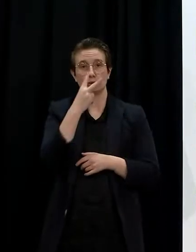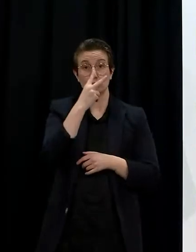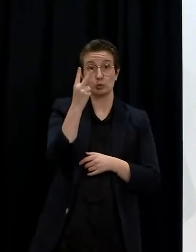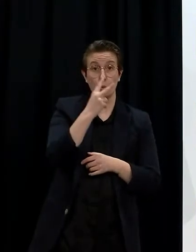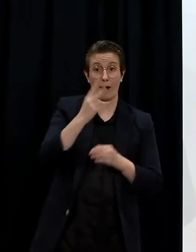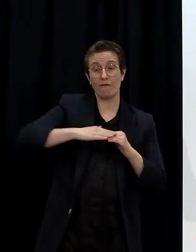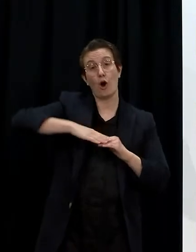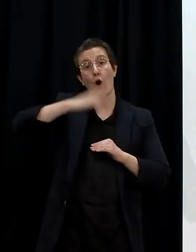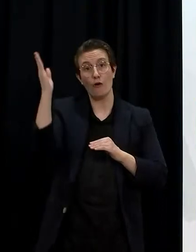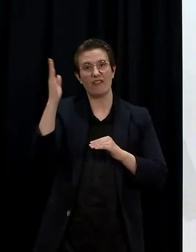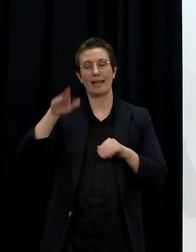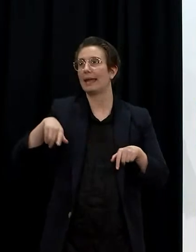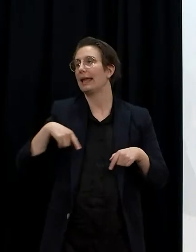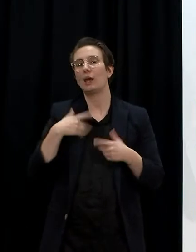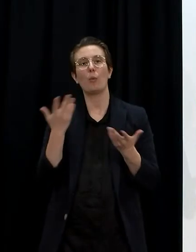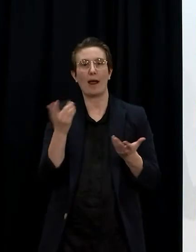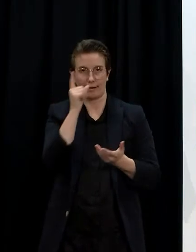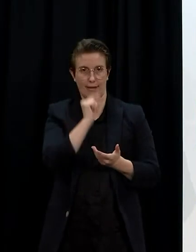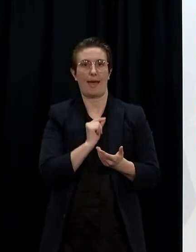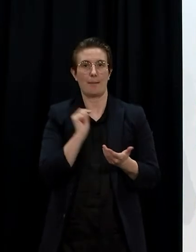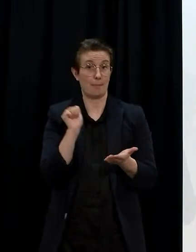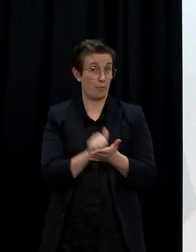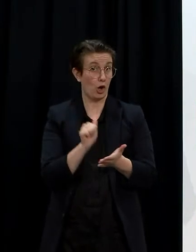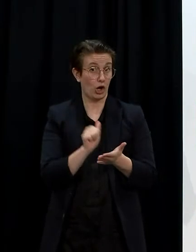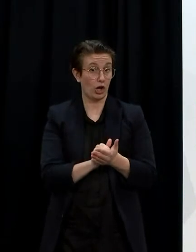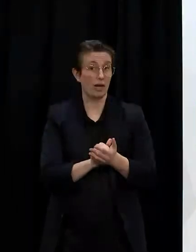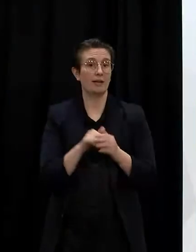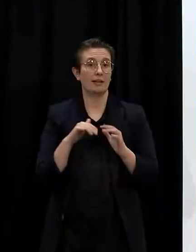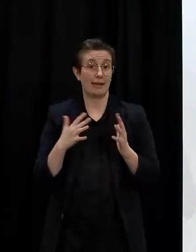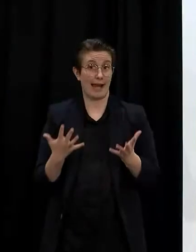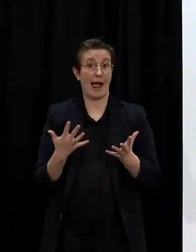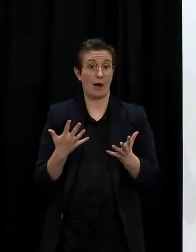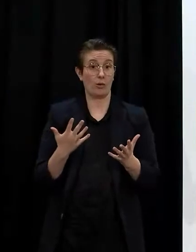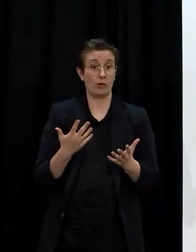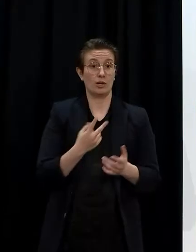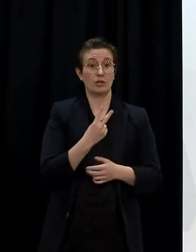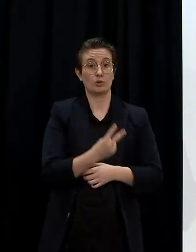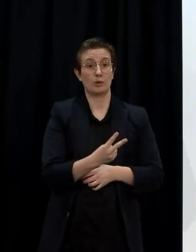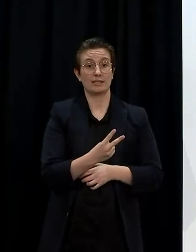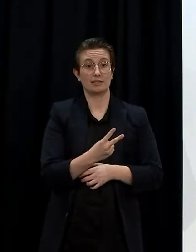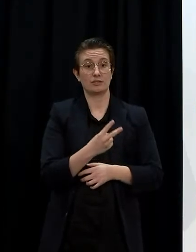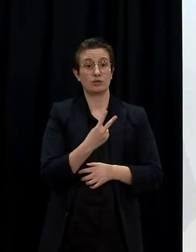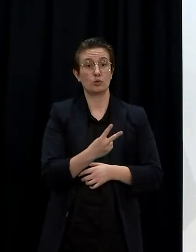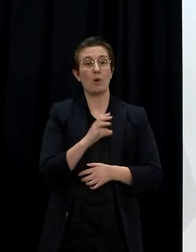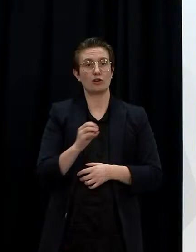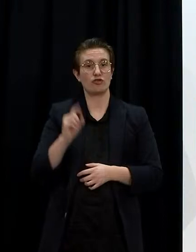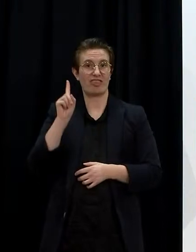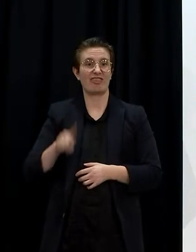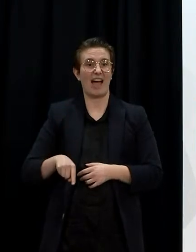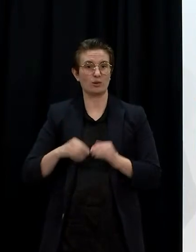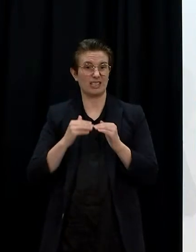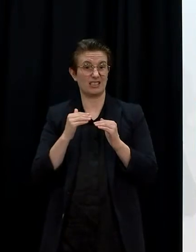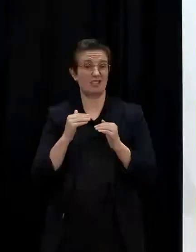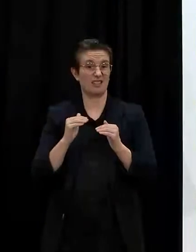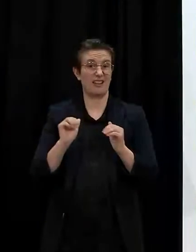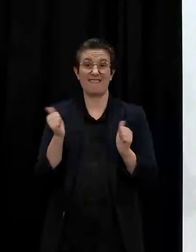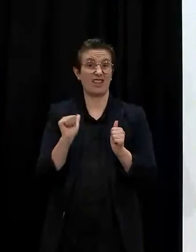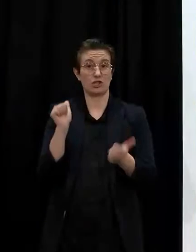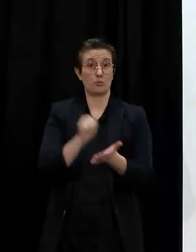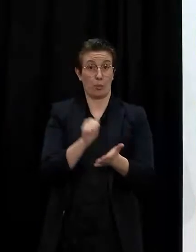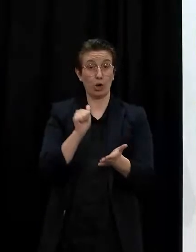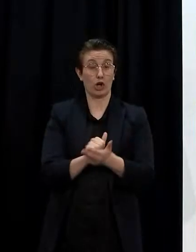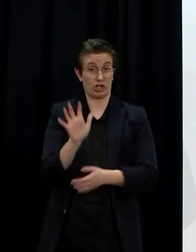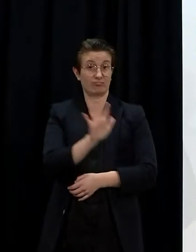yesterday and so 70% of all New Zealanders aged 12 and over now either have a booking in our system or have been vaccinated